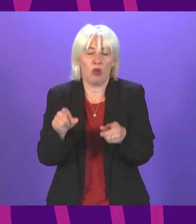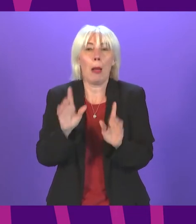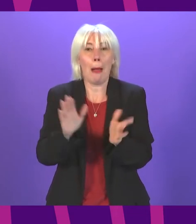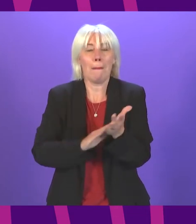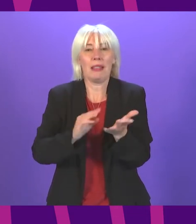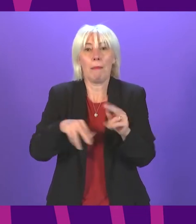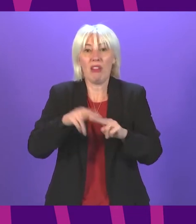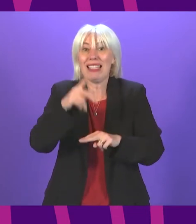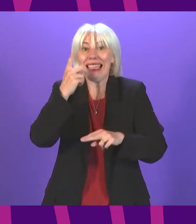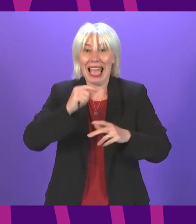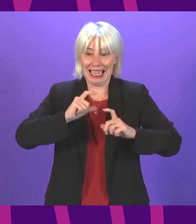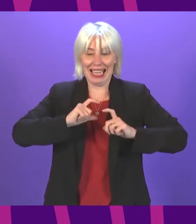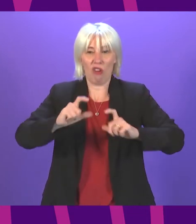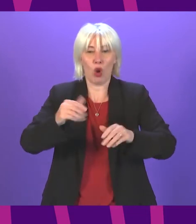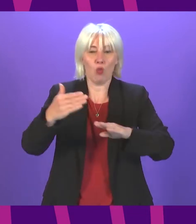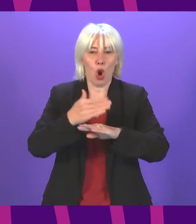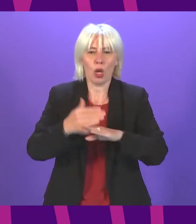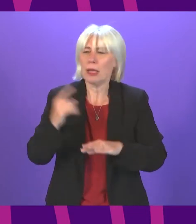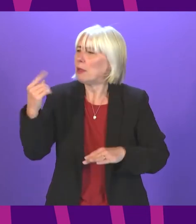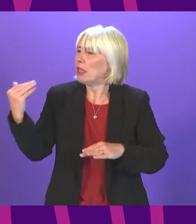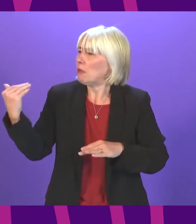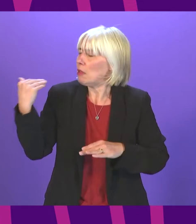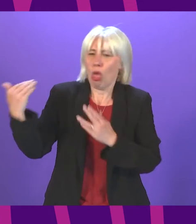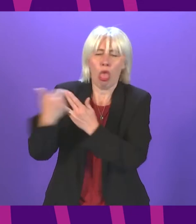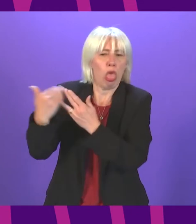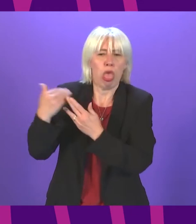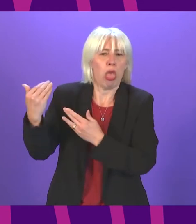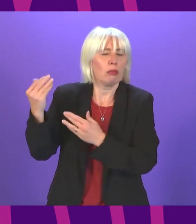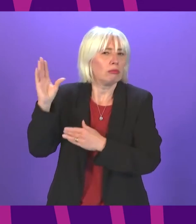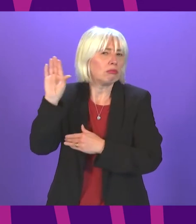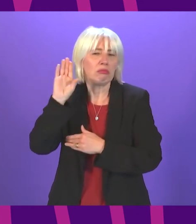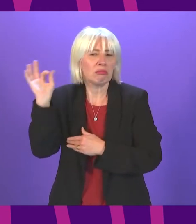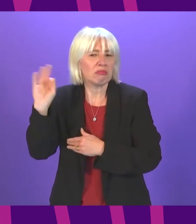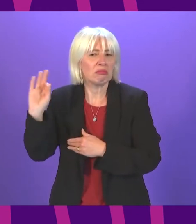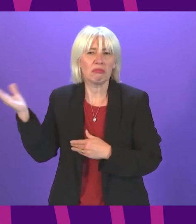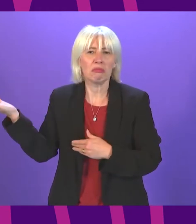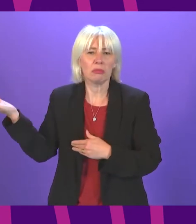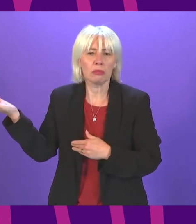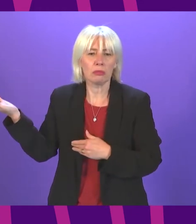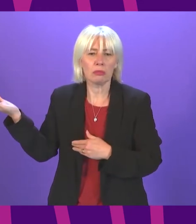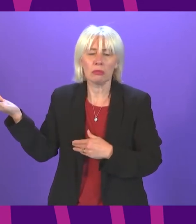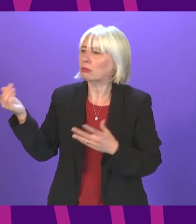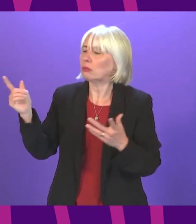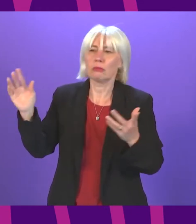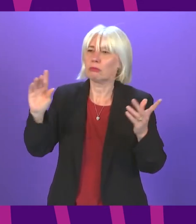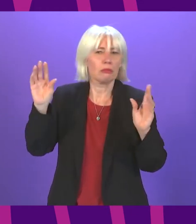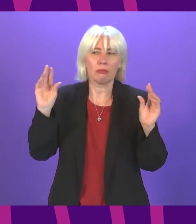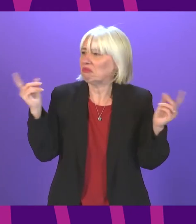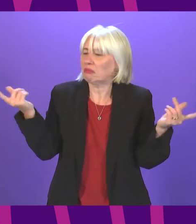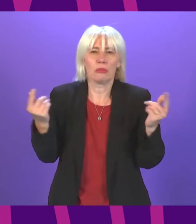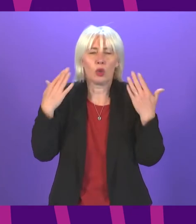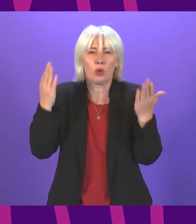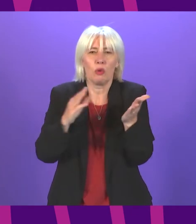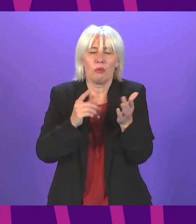secure employment... Sorry, First Minister. Yes, yes, I'll give away again, because the First